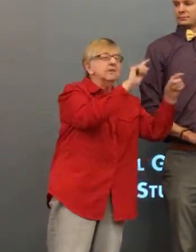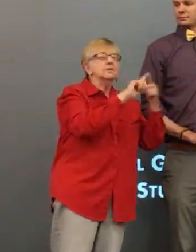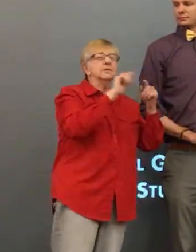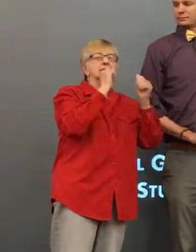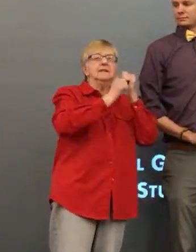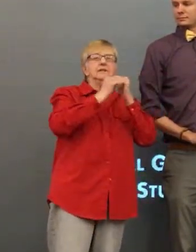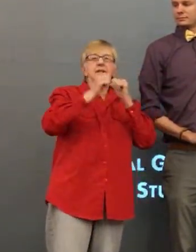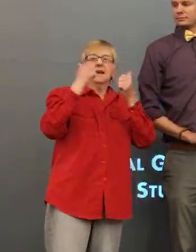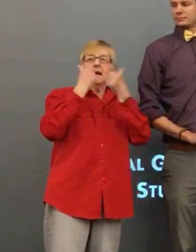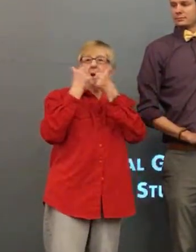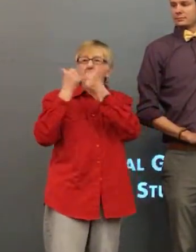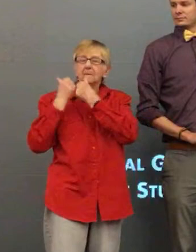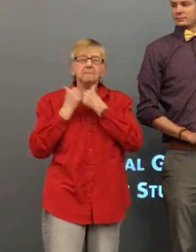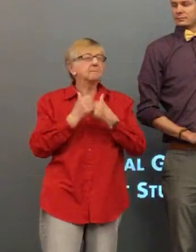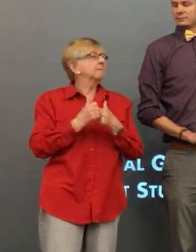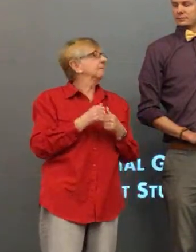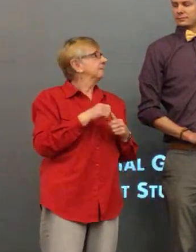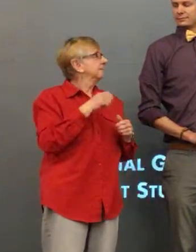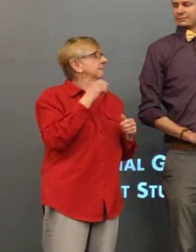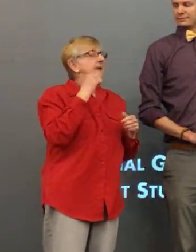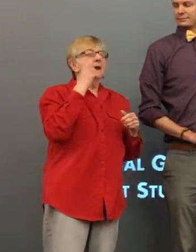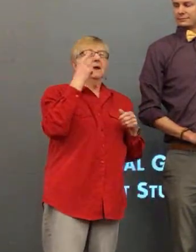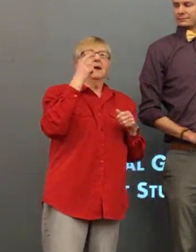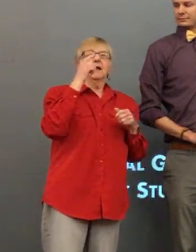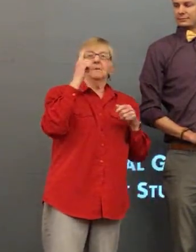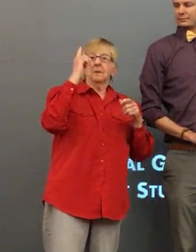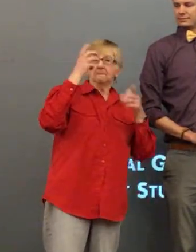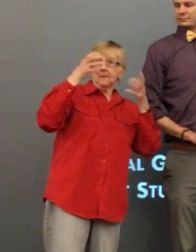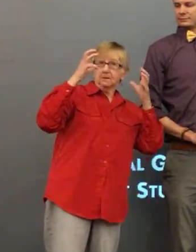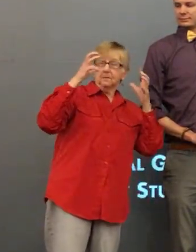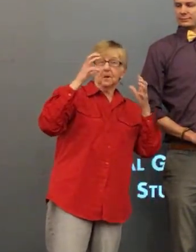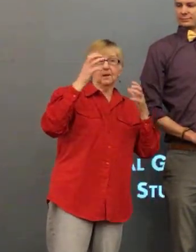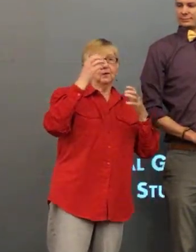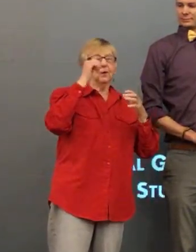This was his love. He went to each and every one of the games.